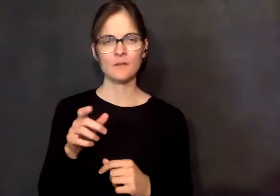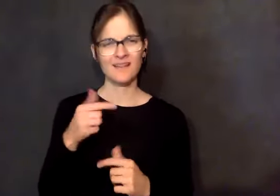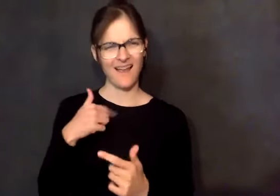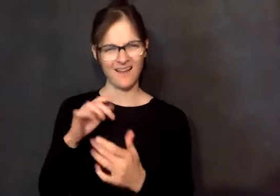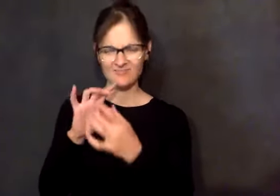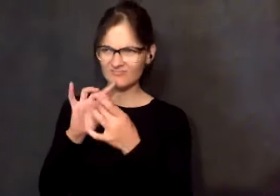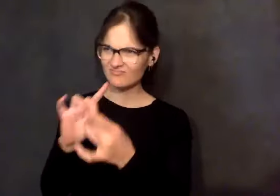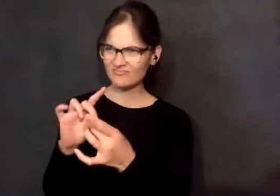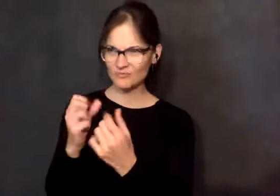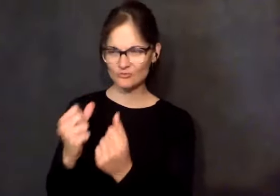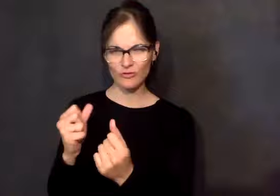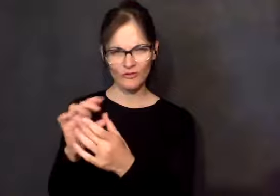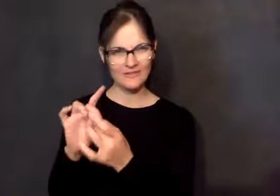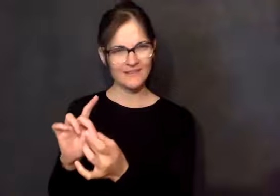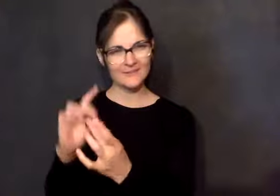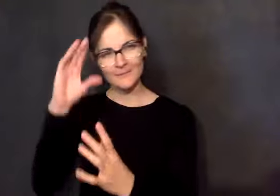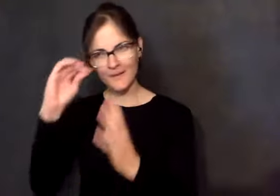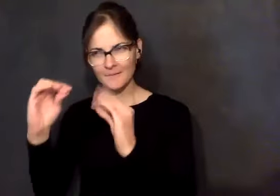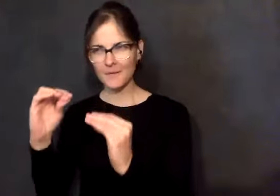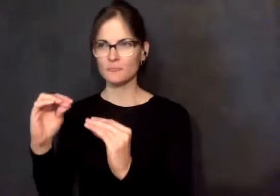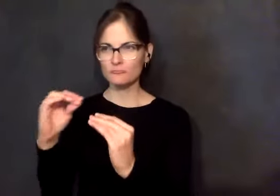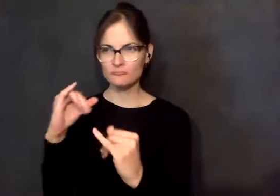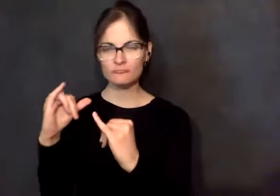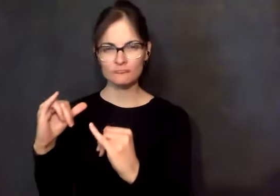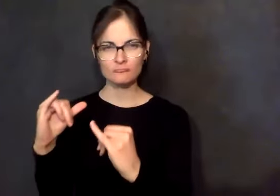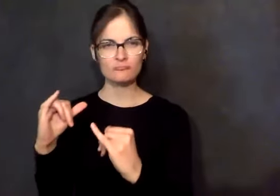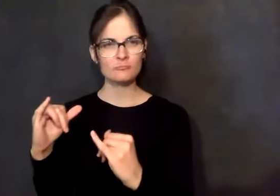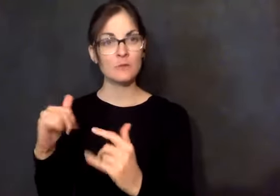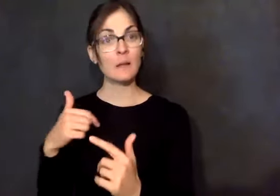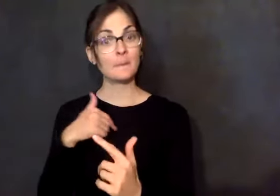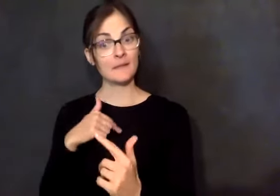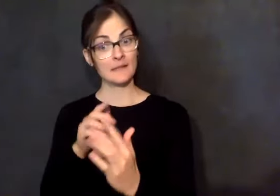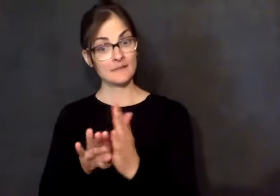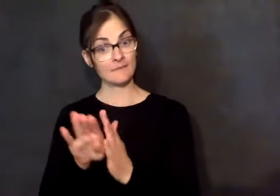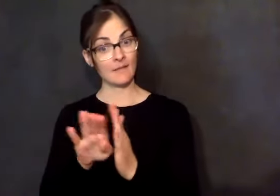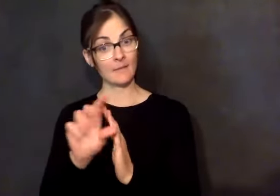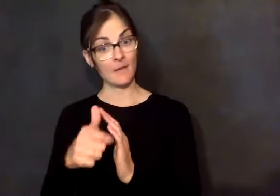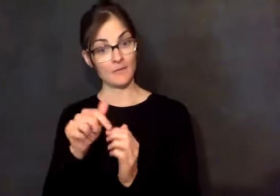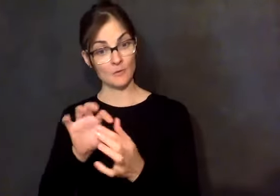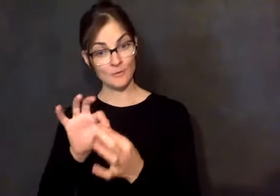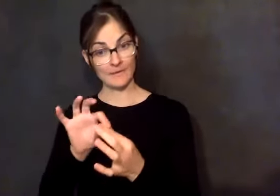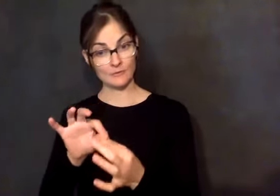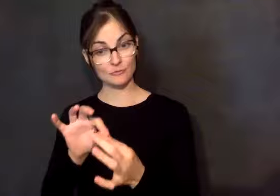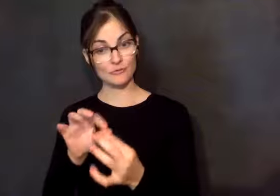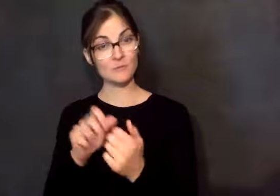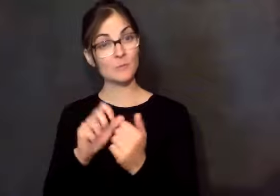men. And the sponsorship relationship that I've developed, I've developed those kind of relationships with the guys that I'm privileged,